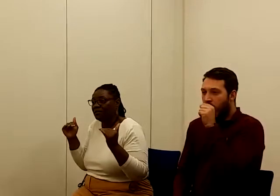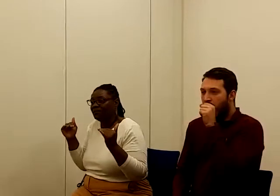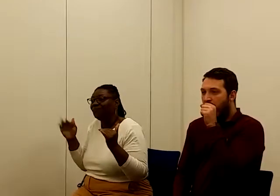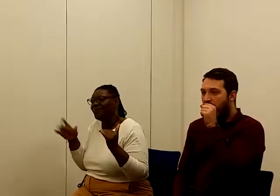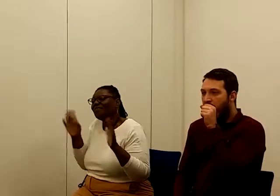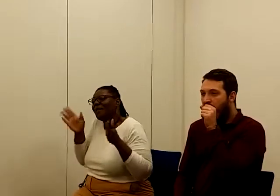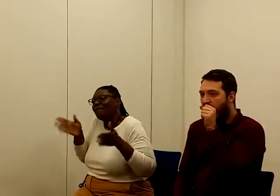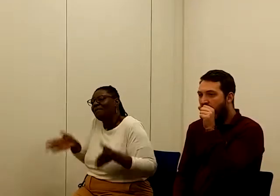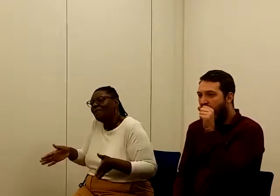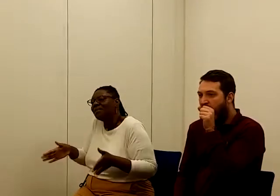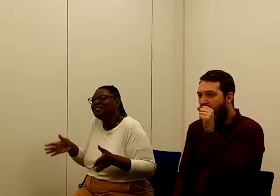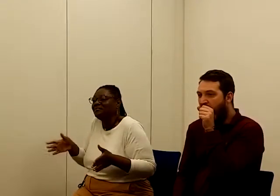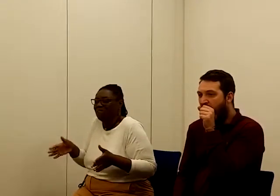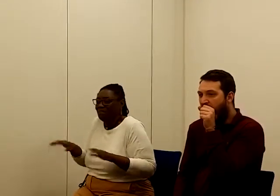there must be breaking equality.